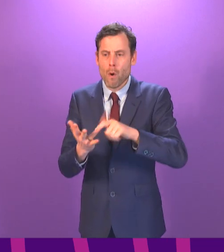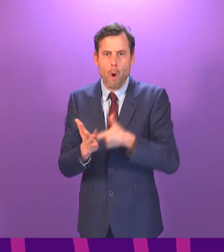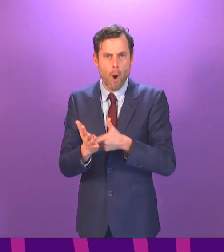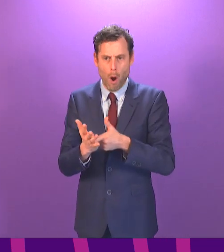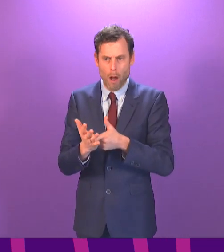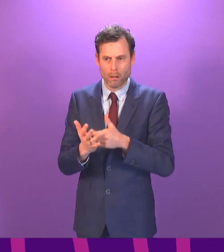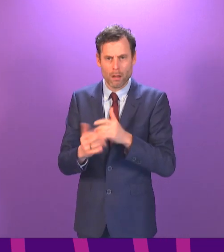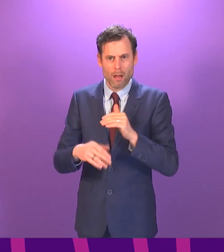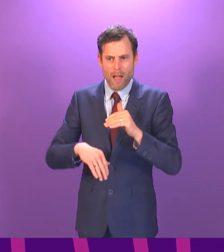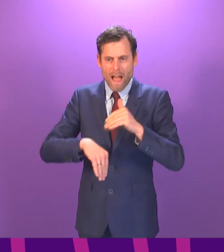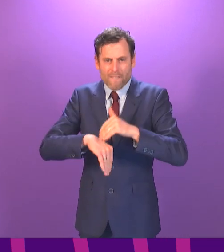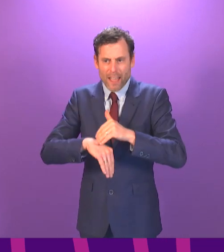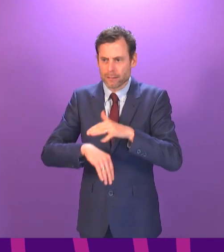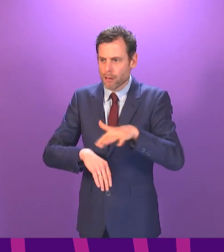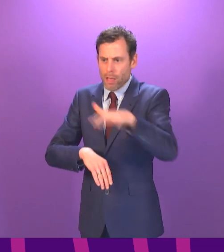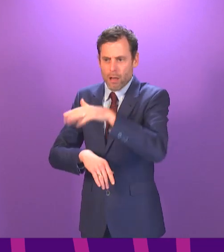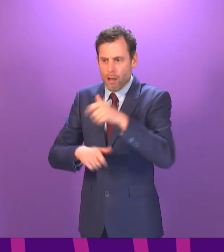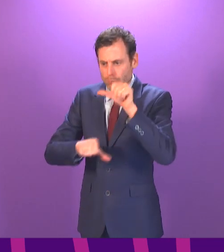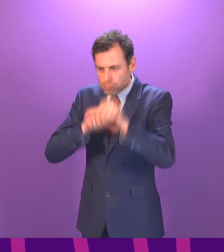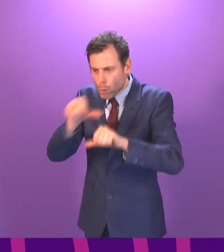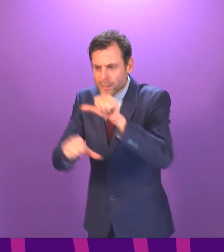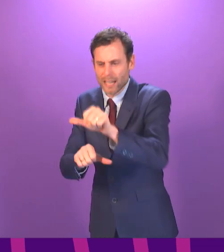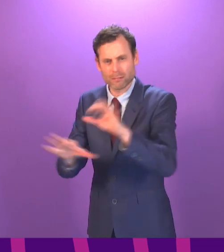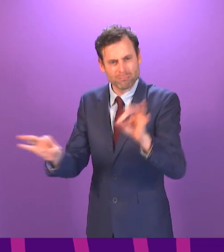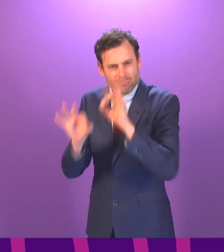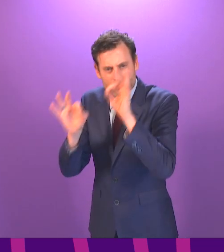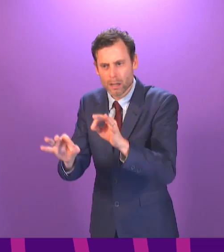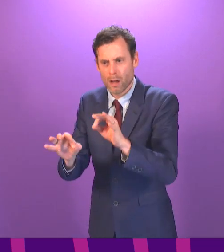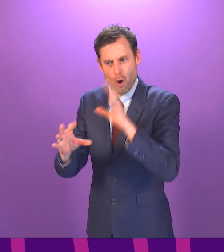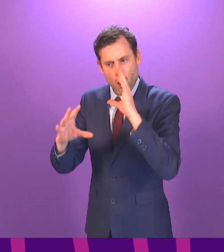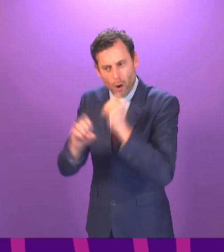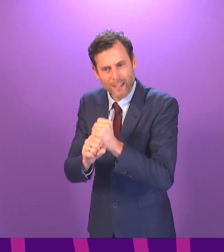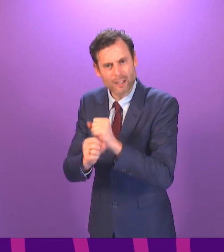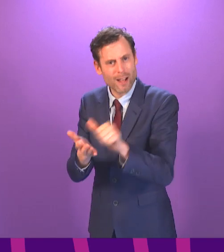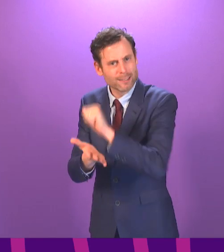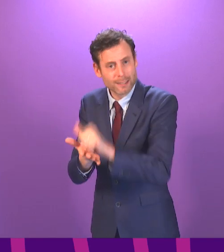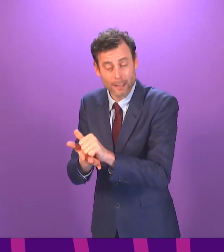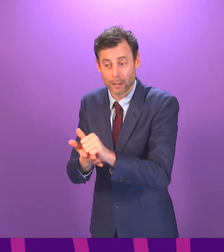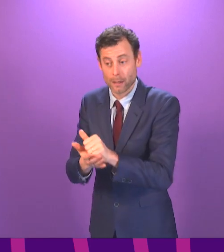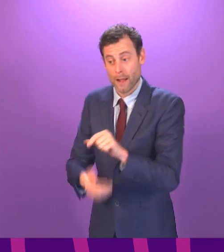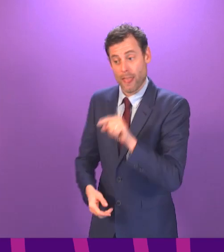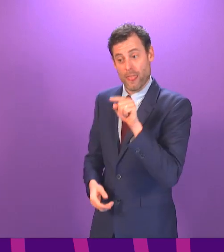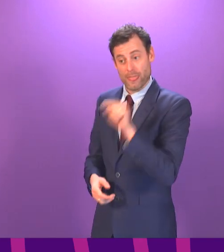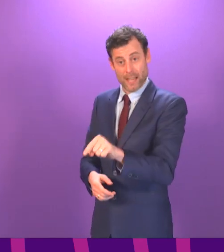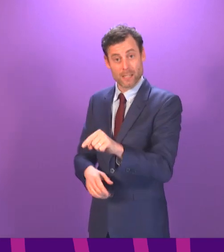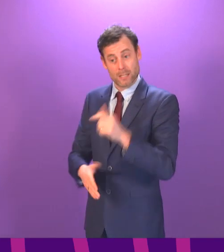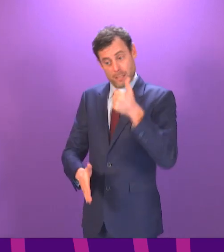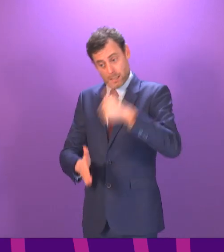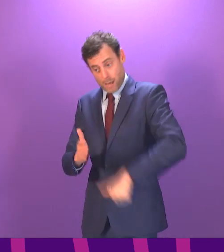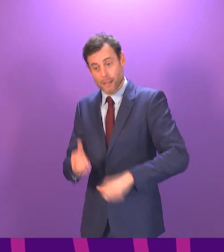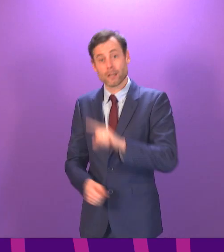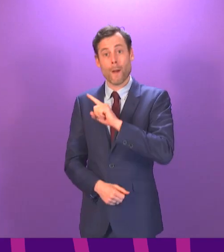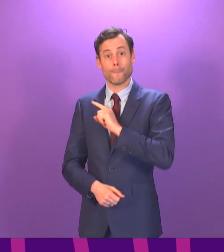confidentiality and the independence and the integrity of a process that was kicked off because women, whose